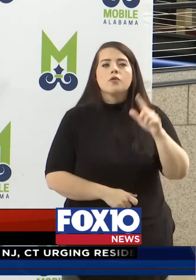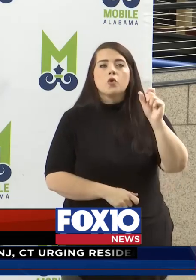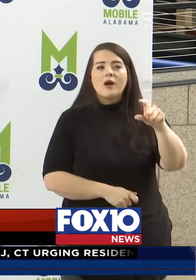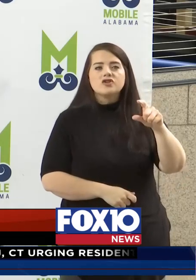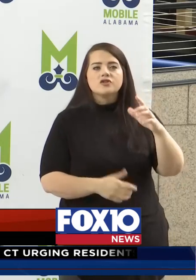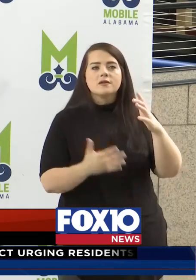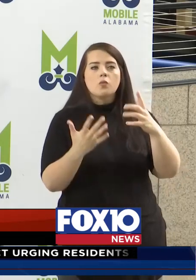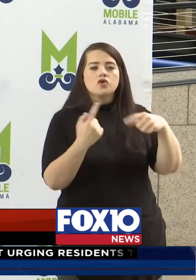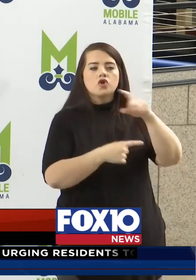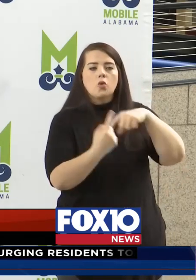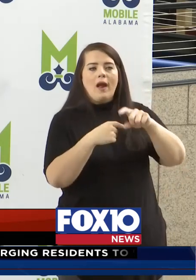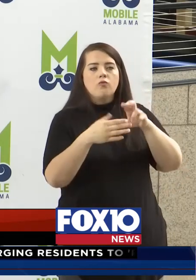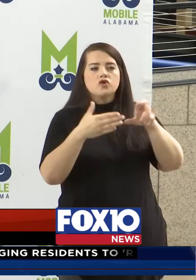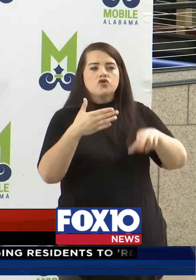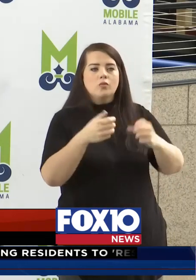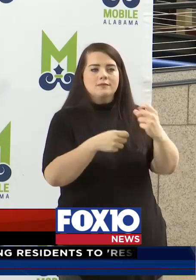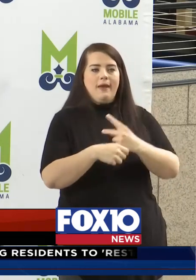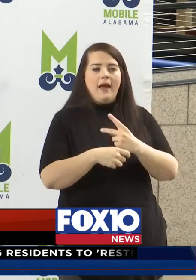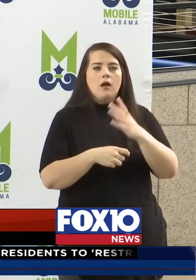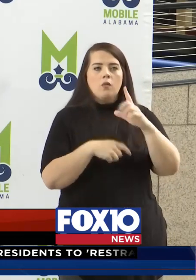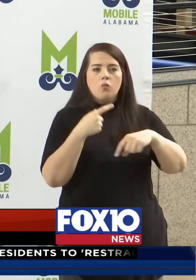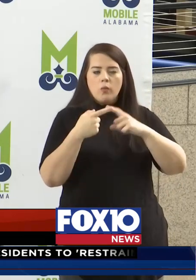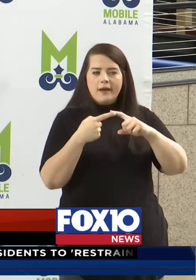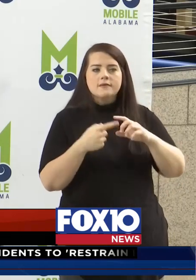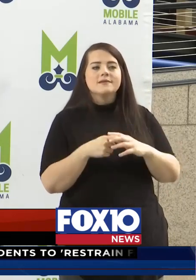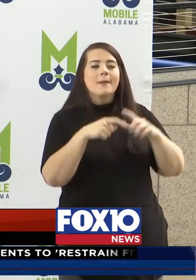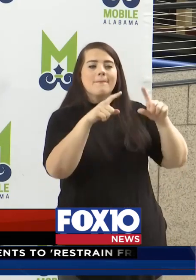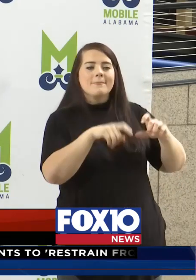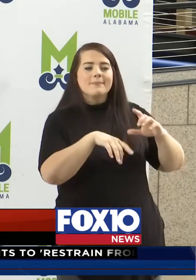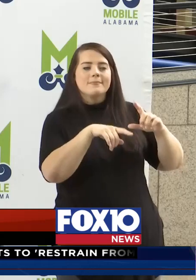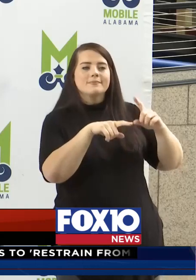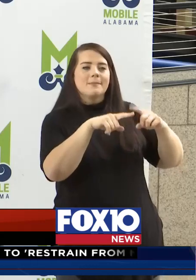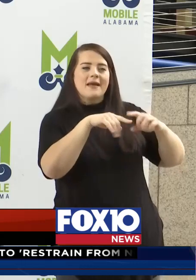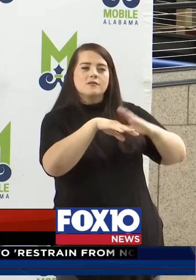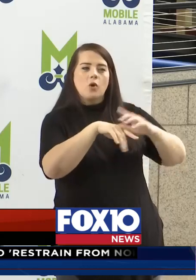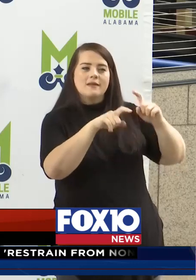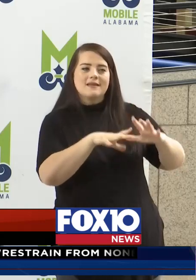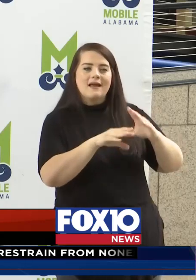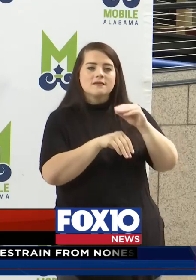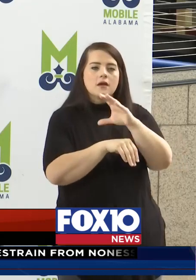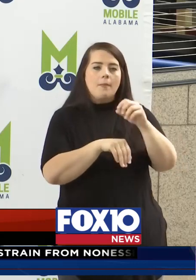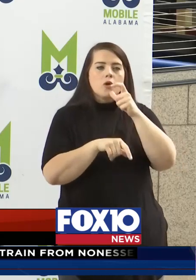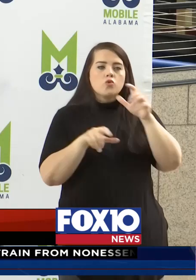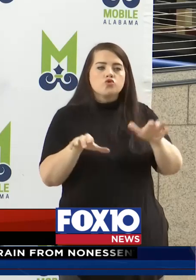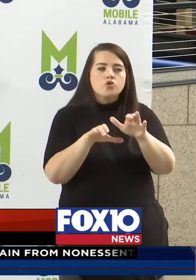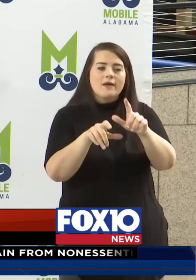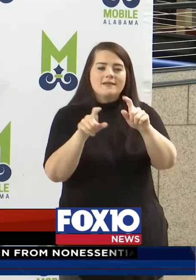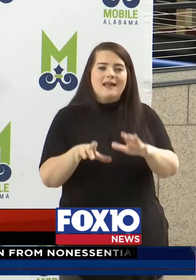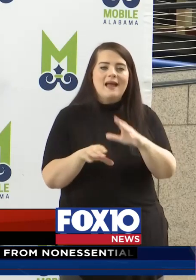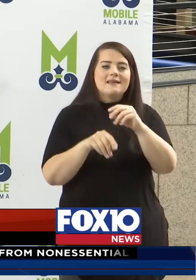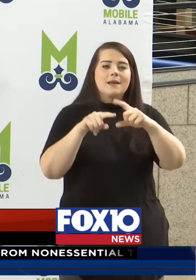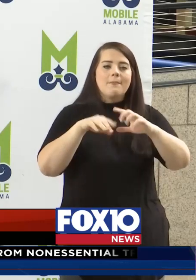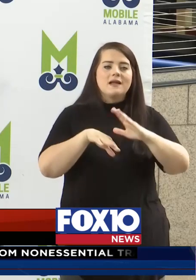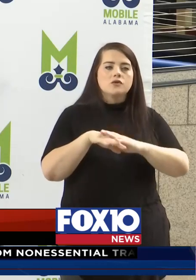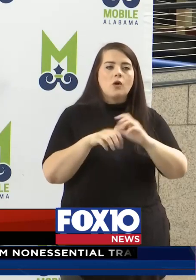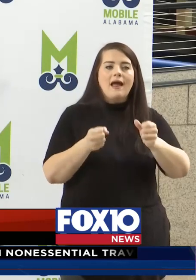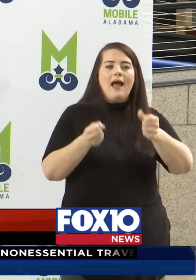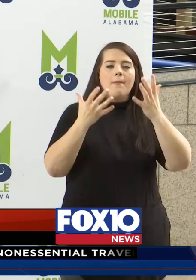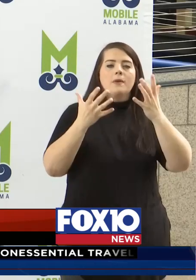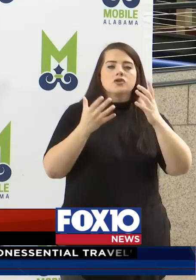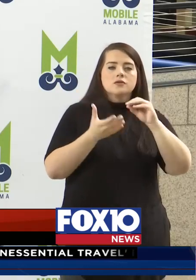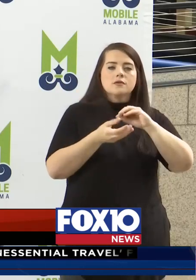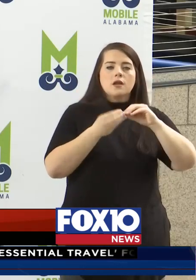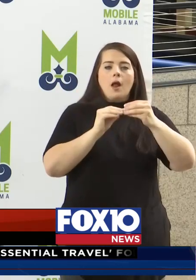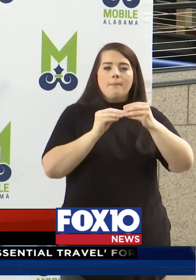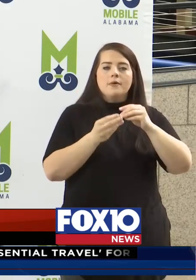is, what's the turnaround time going to be on testing? It depends on the test, and it depends on the company doing the test, and it depends on the demand or the